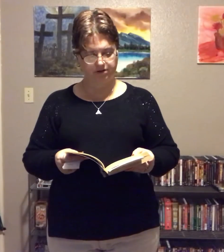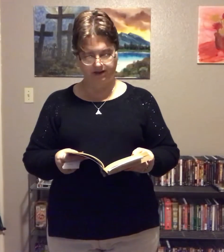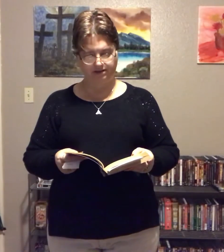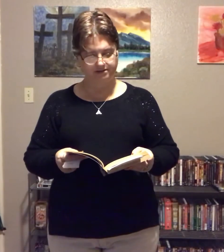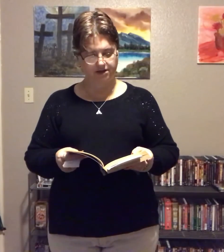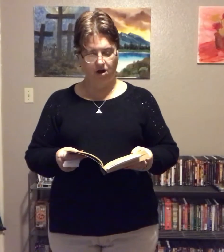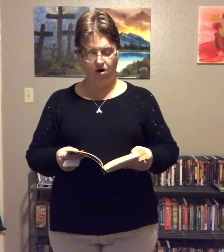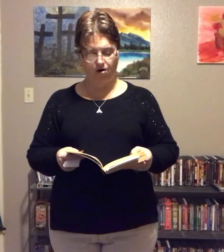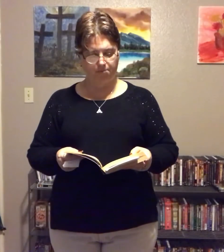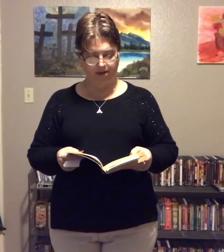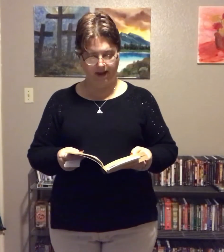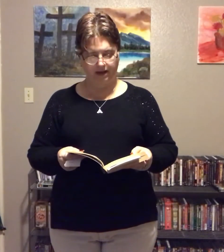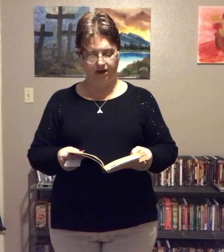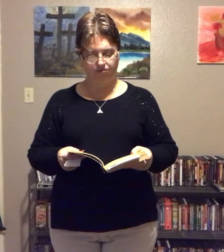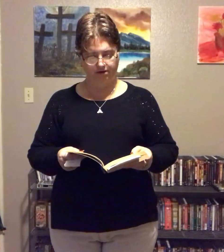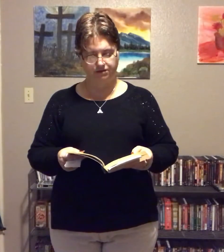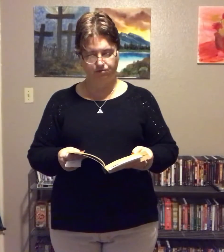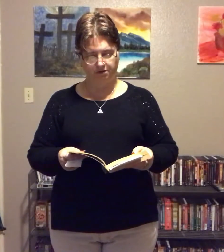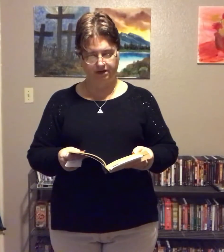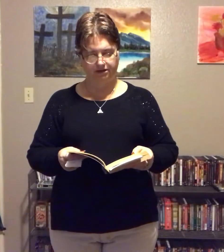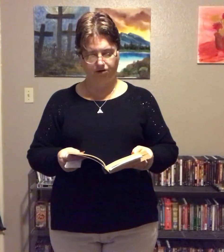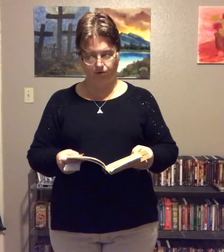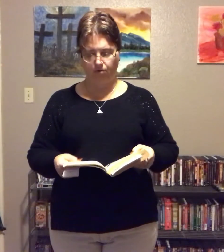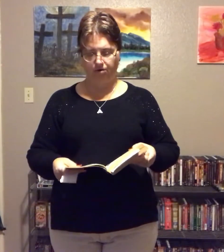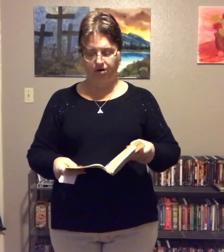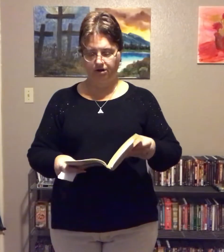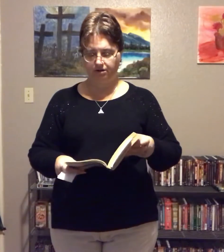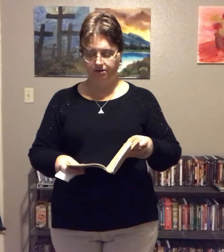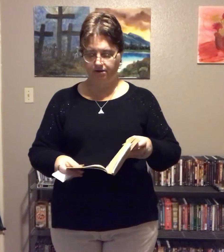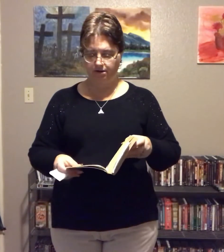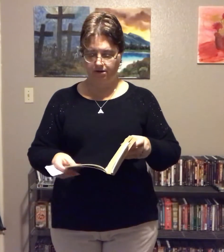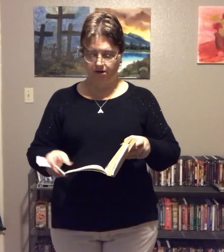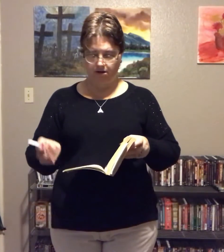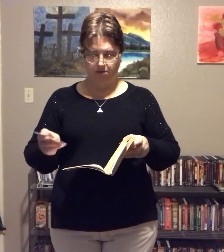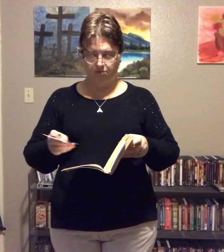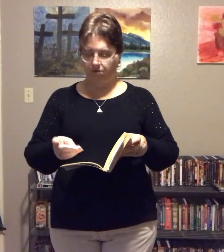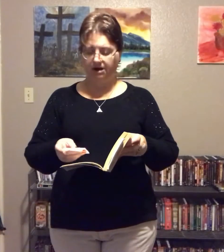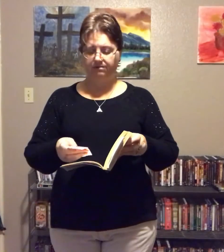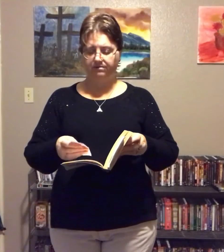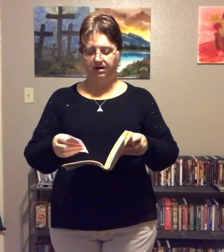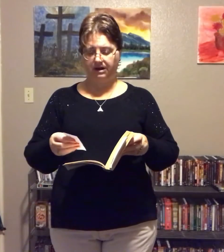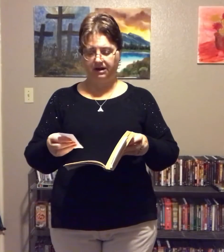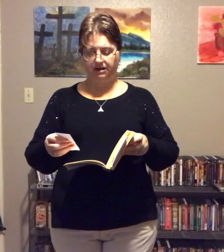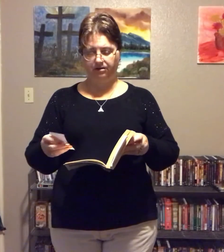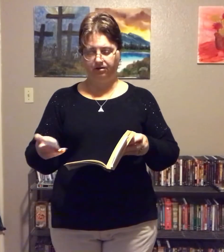place, our mighty, resurrected Lord. Praise God. Hallelujah.